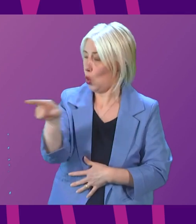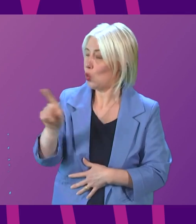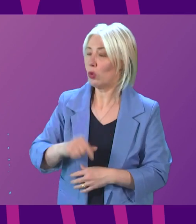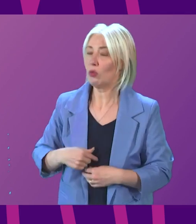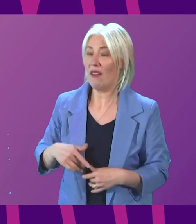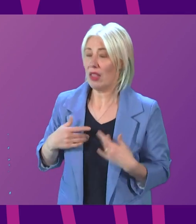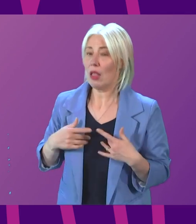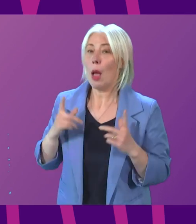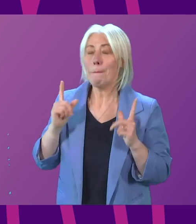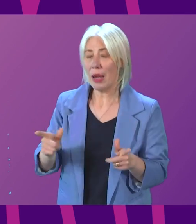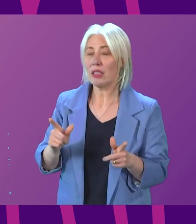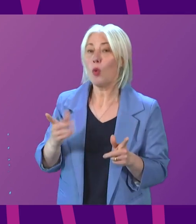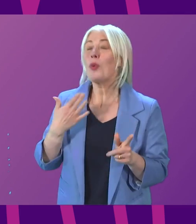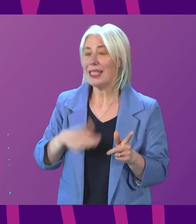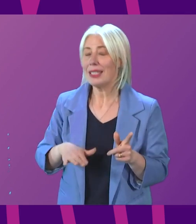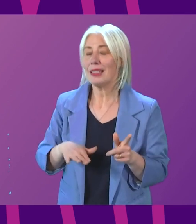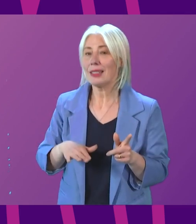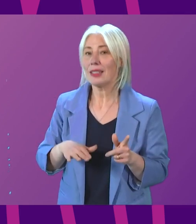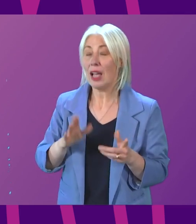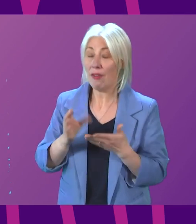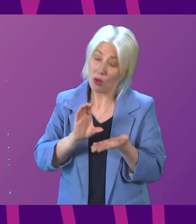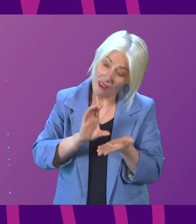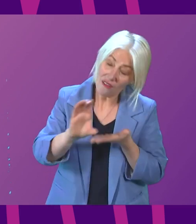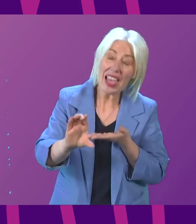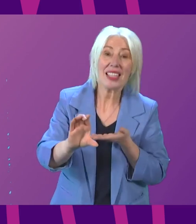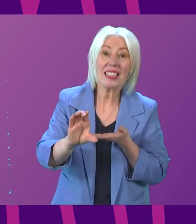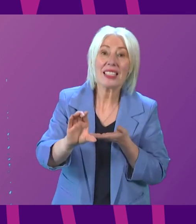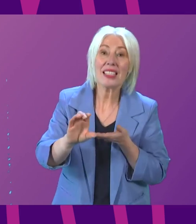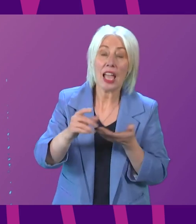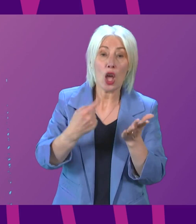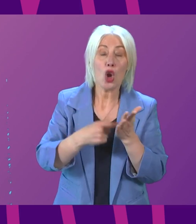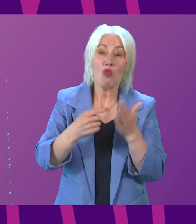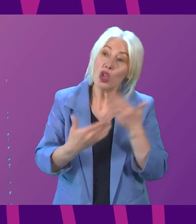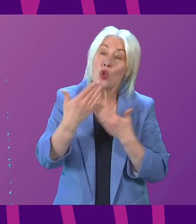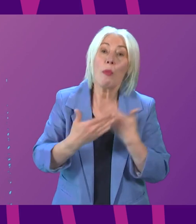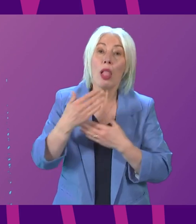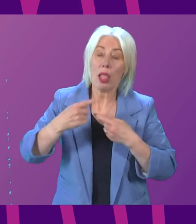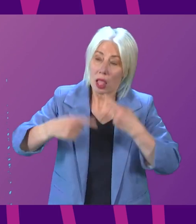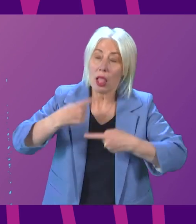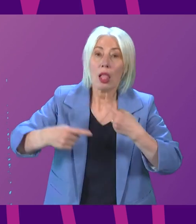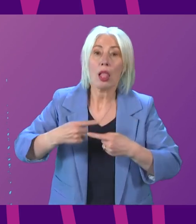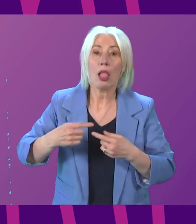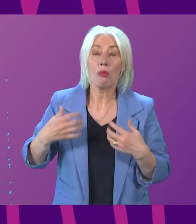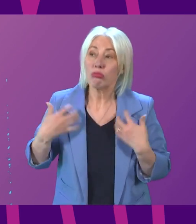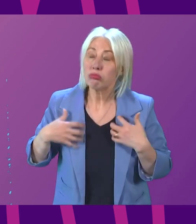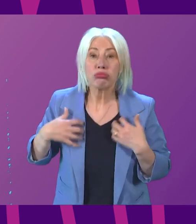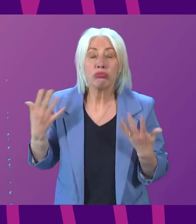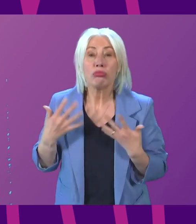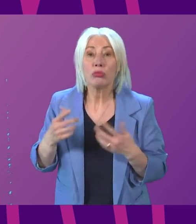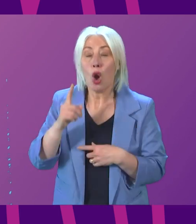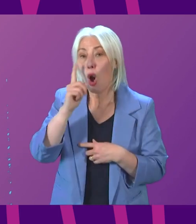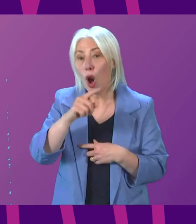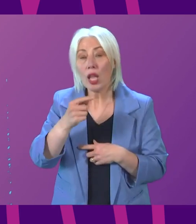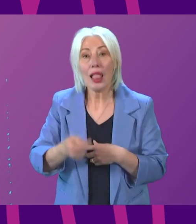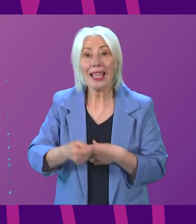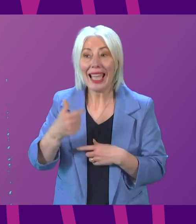need to see, of course, is greater investment in renewables. Scotland's potential in oil and gas